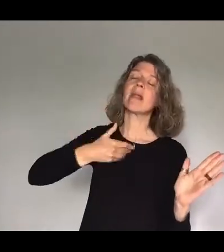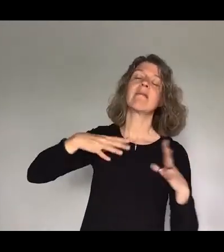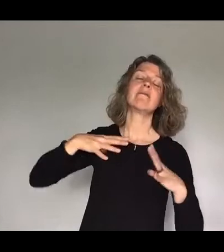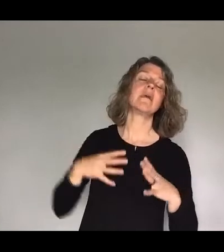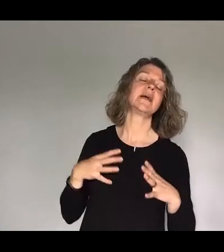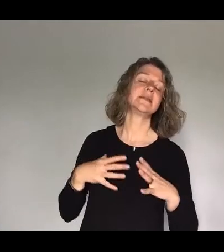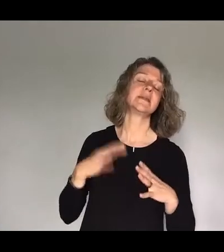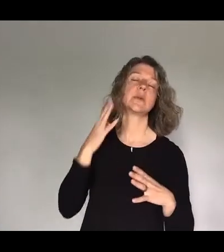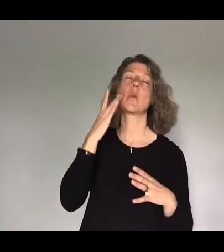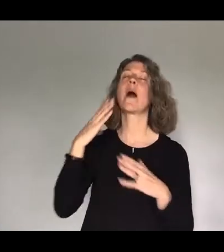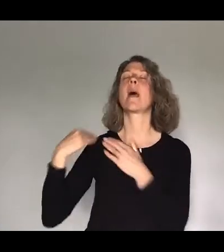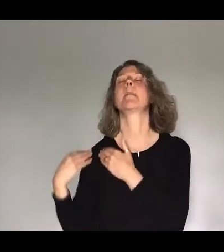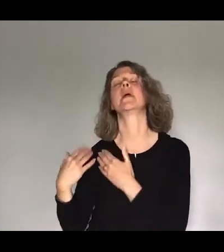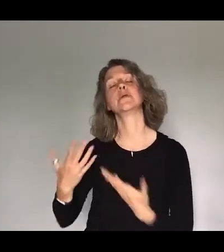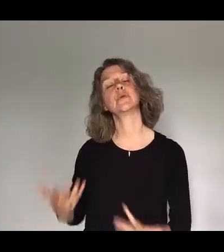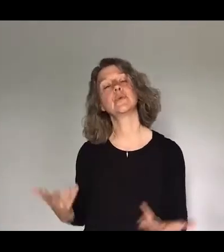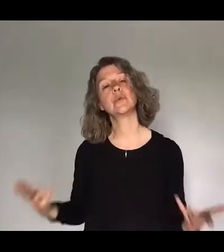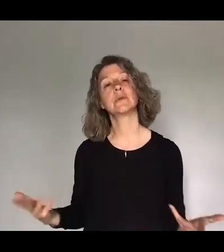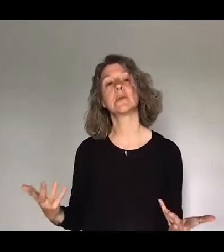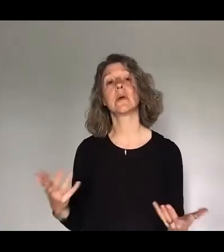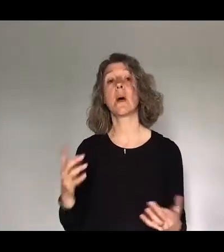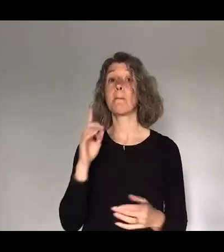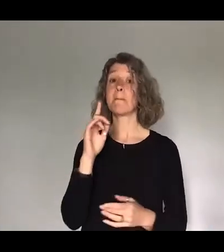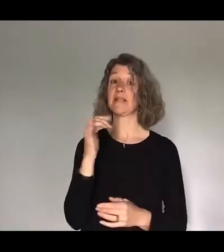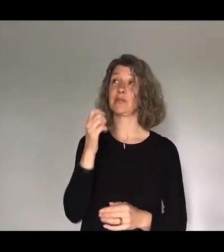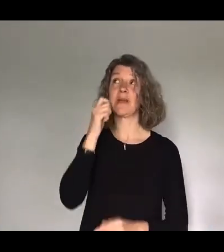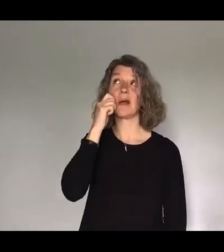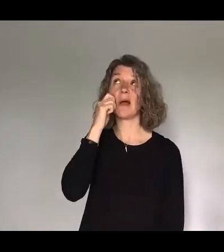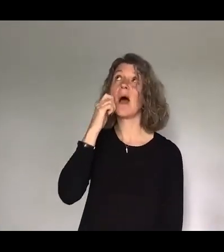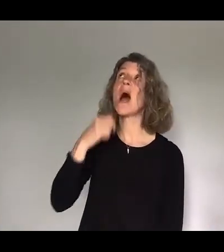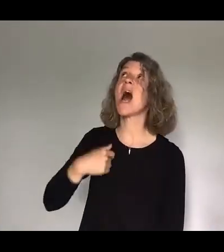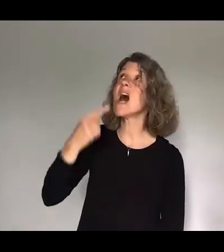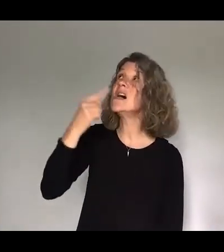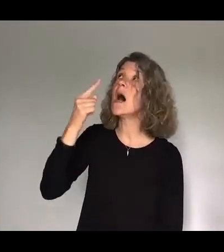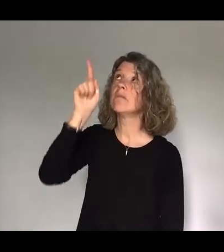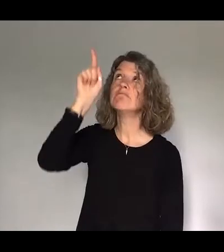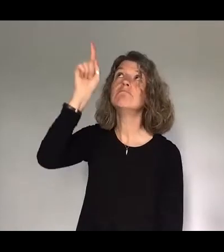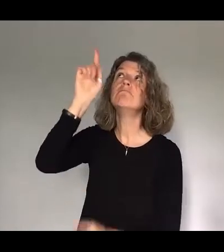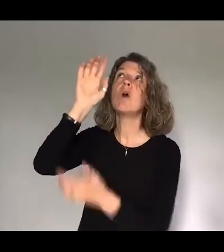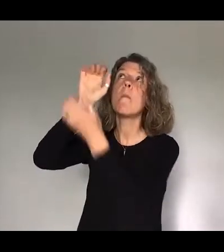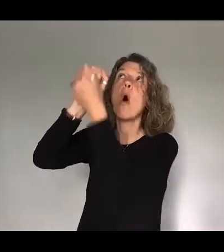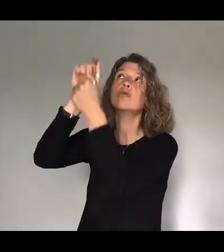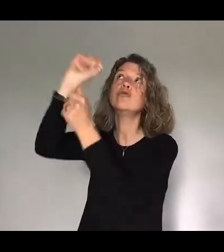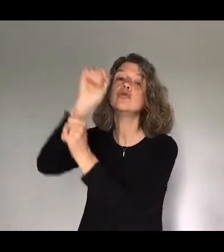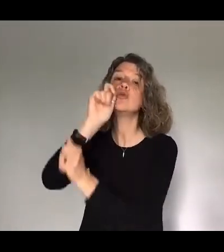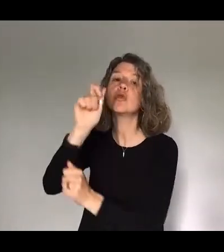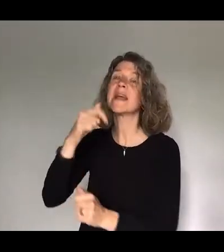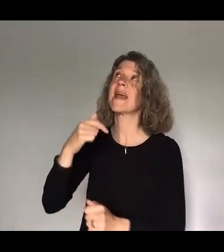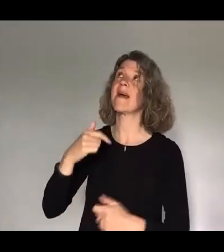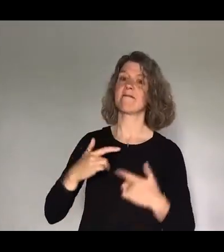sometimes what I do which is a bit cheeky but I do it I hold God to his word if I feel like I'm impatient and irritable and I'm